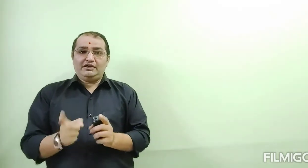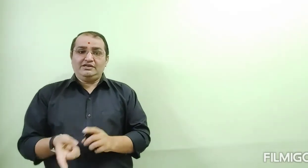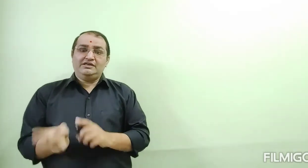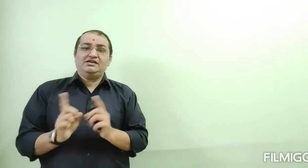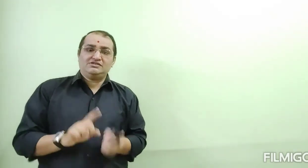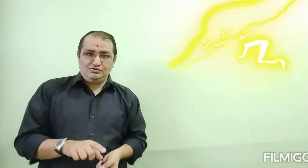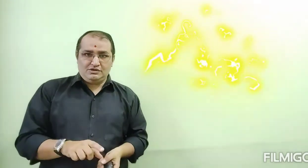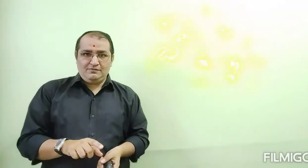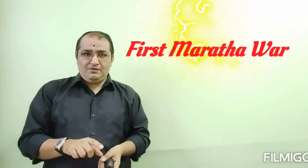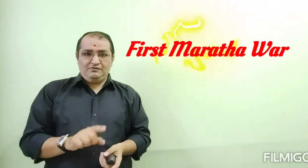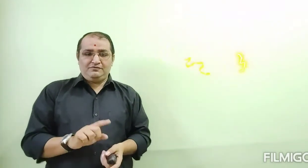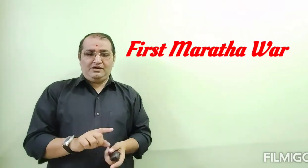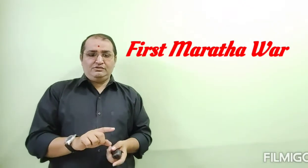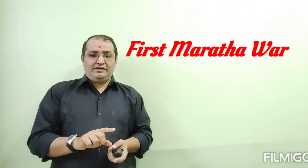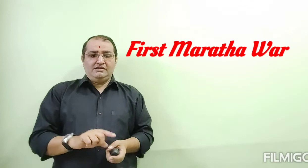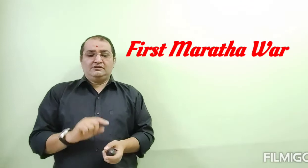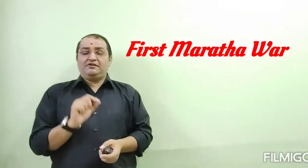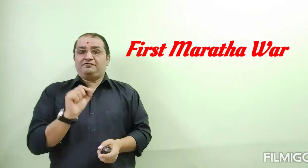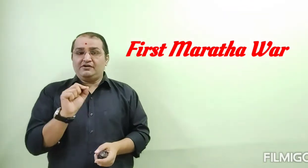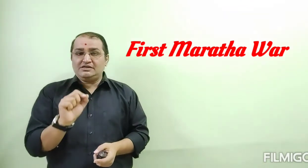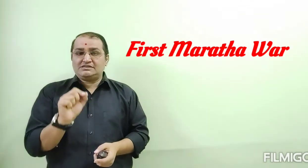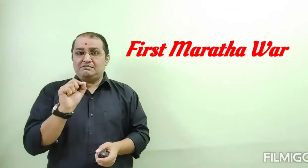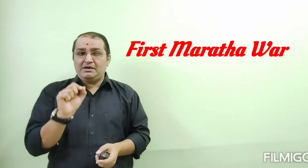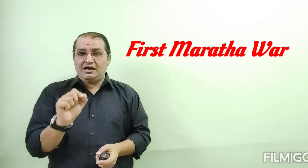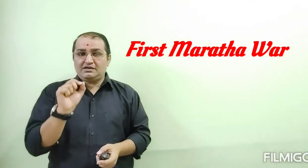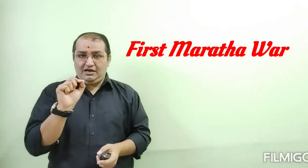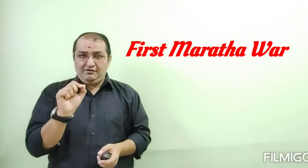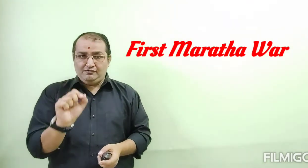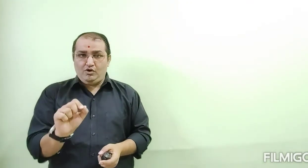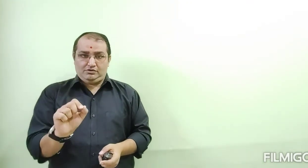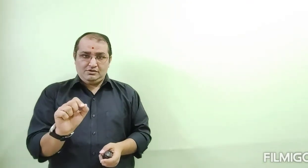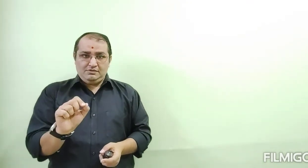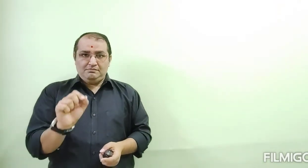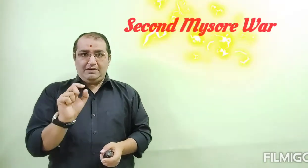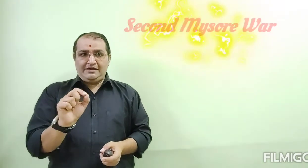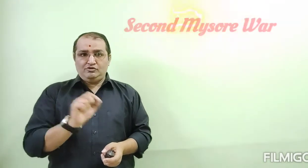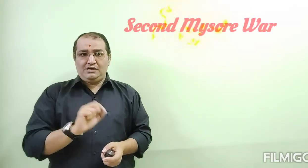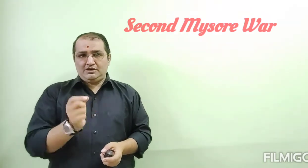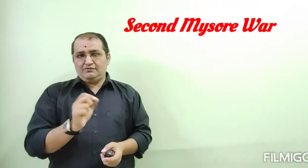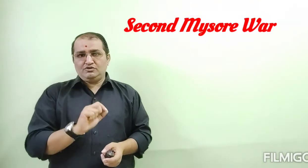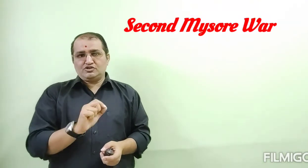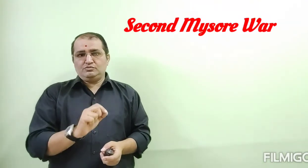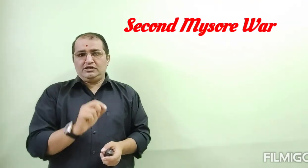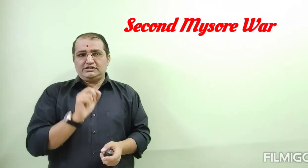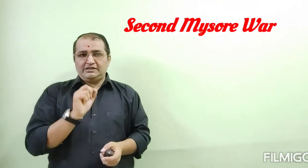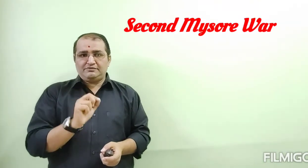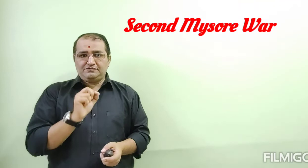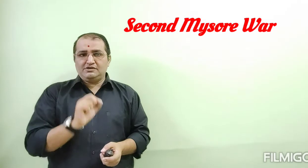in his dinner, we found that the first Maratha war, Anglo-Maratha wars is called. That was the first